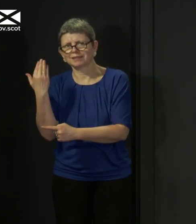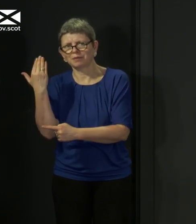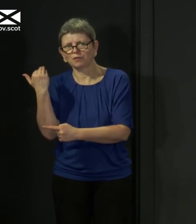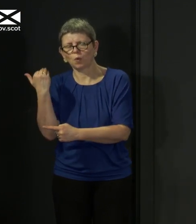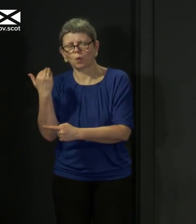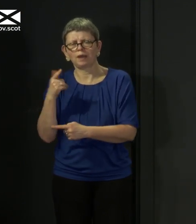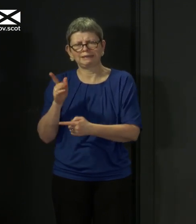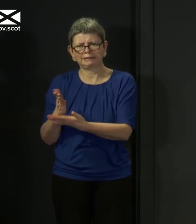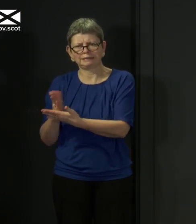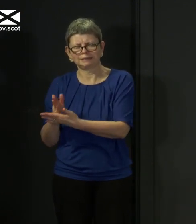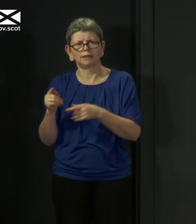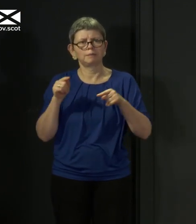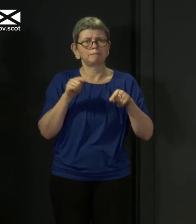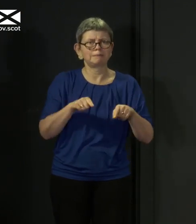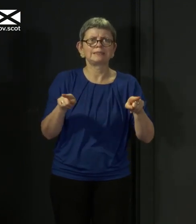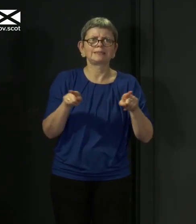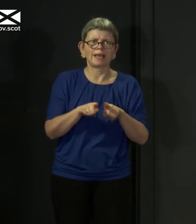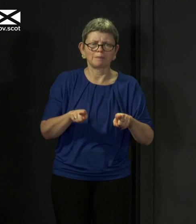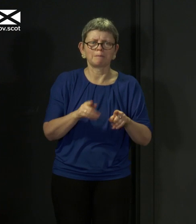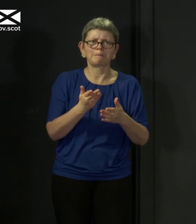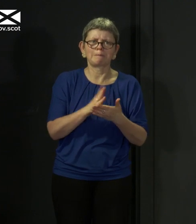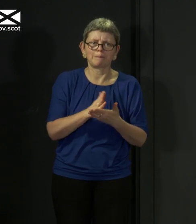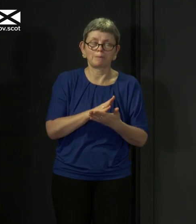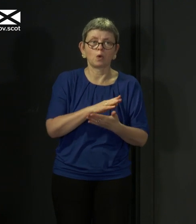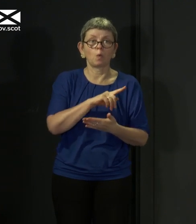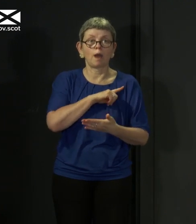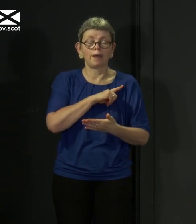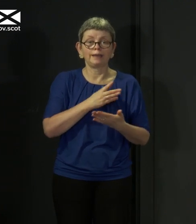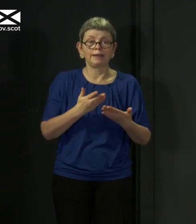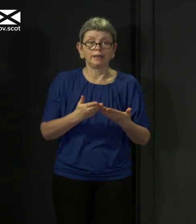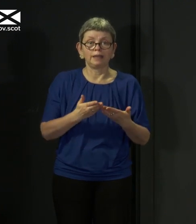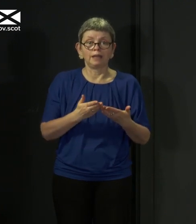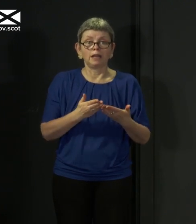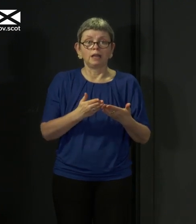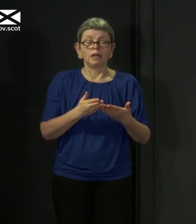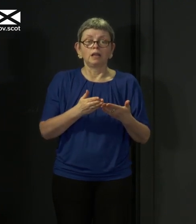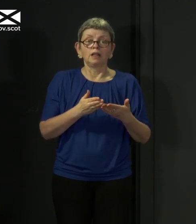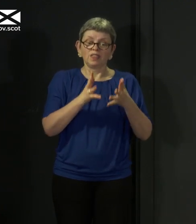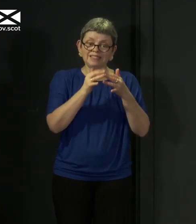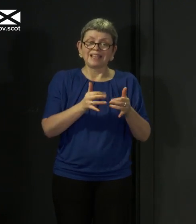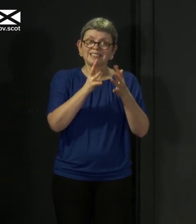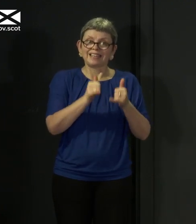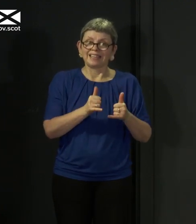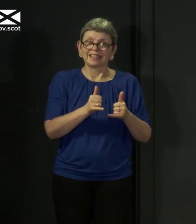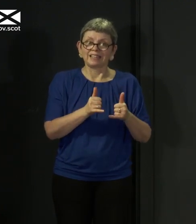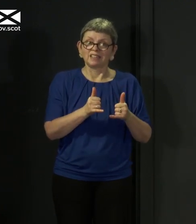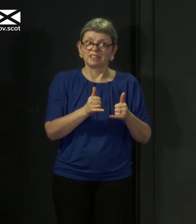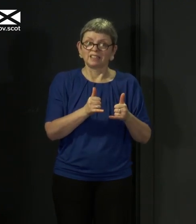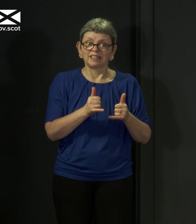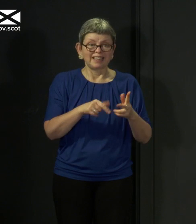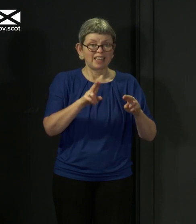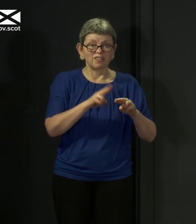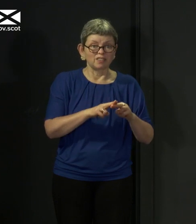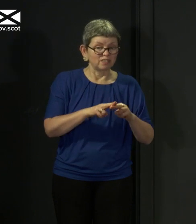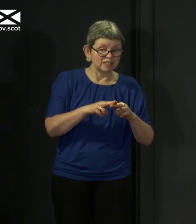of uncertainty, is that right now we don't know really for sure how reliable the testing is when people